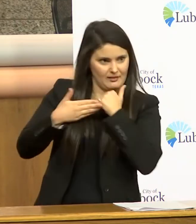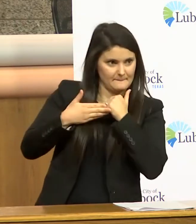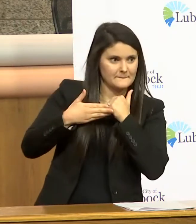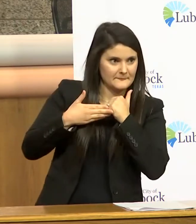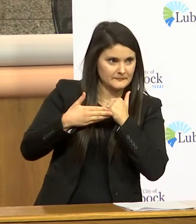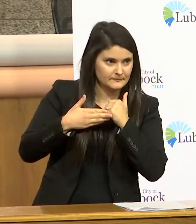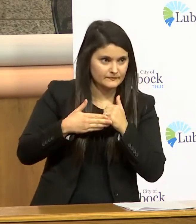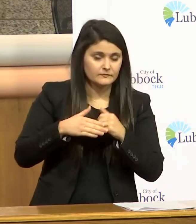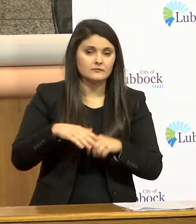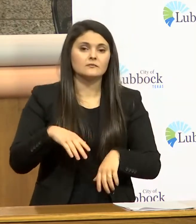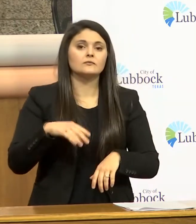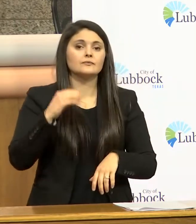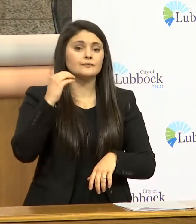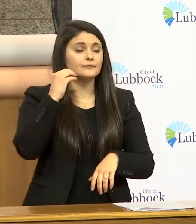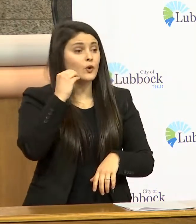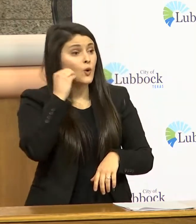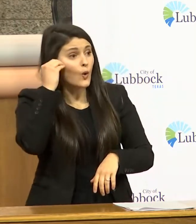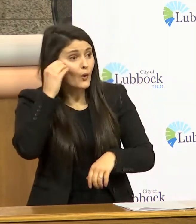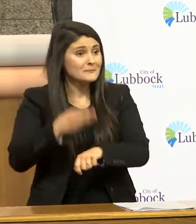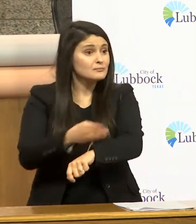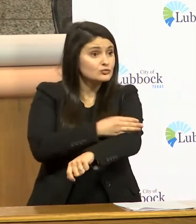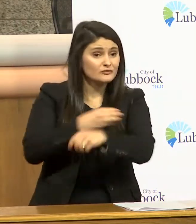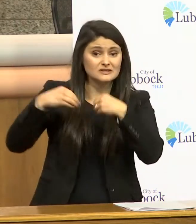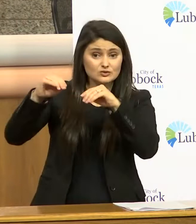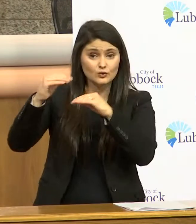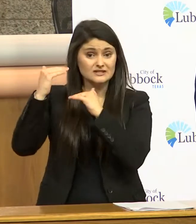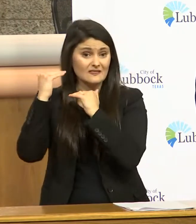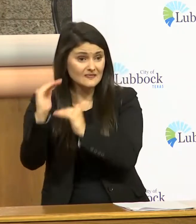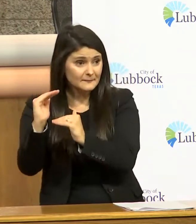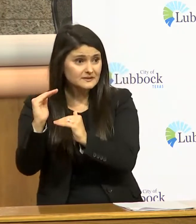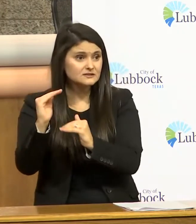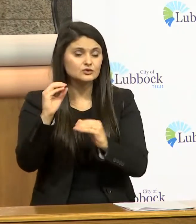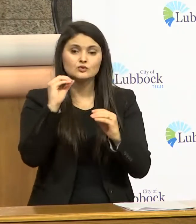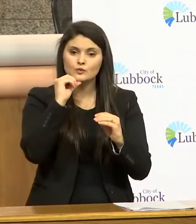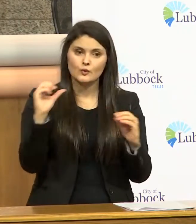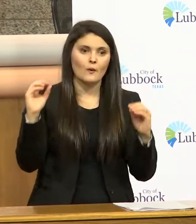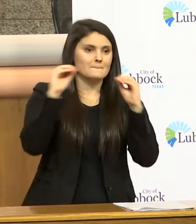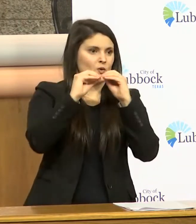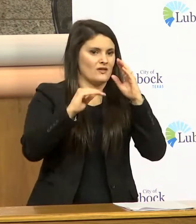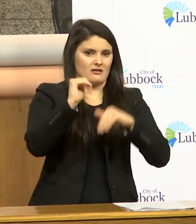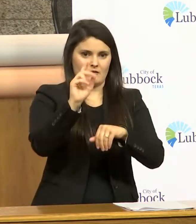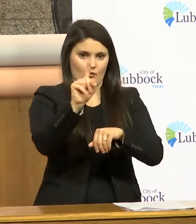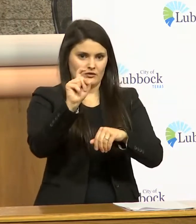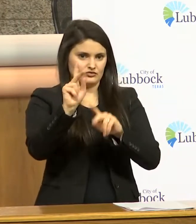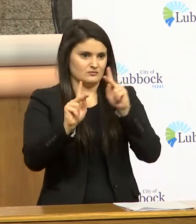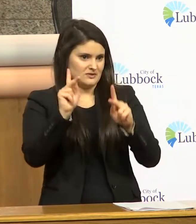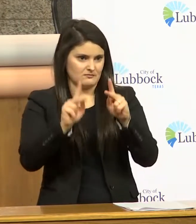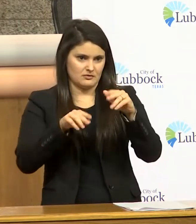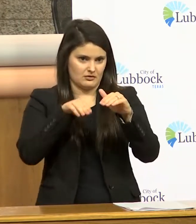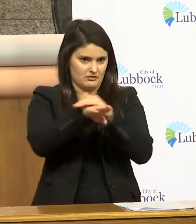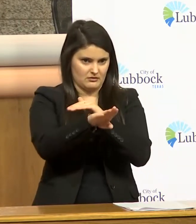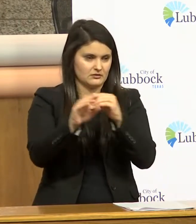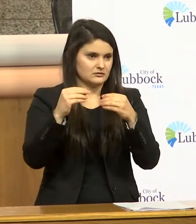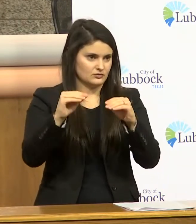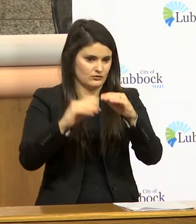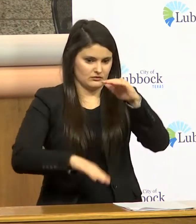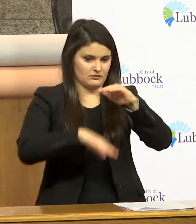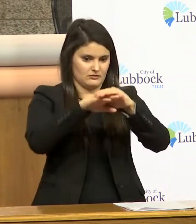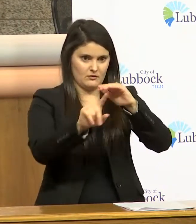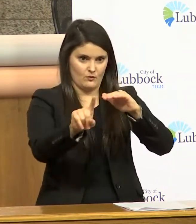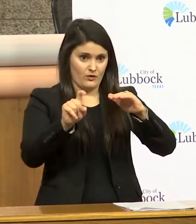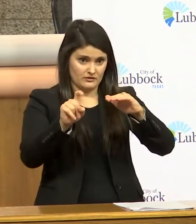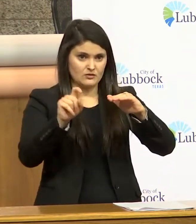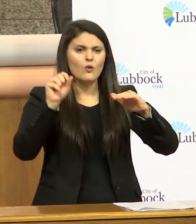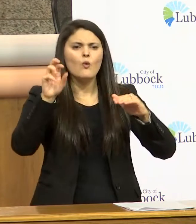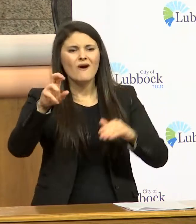building supply and home improvement retailers will be limited to no more than 100 people or half of the